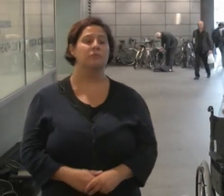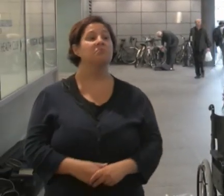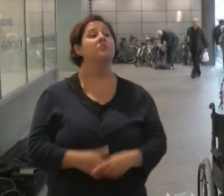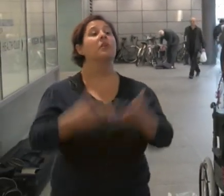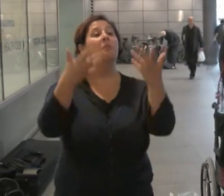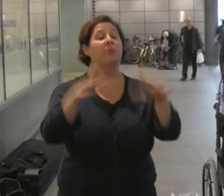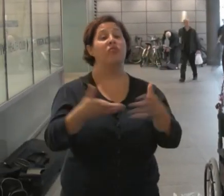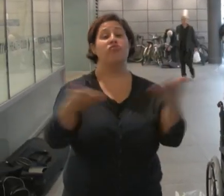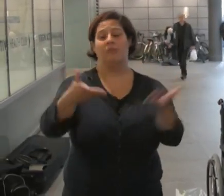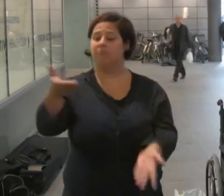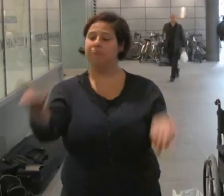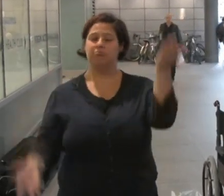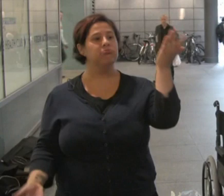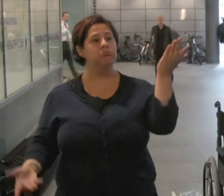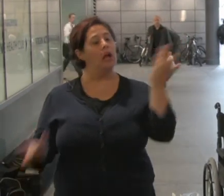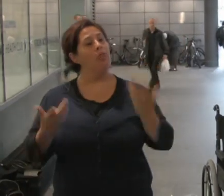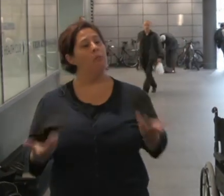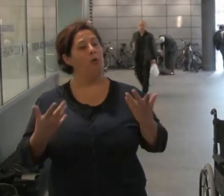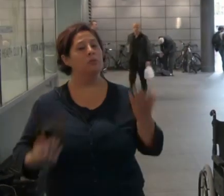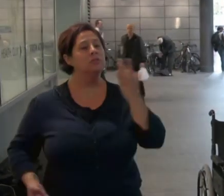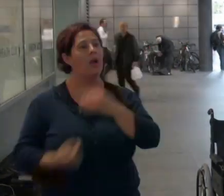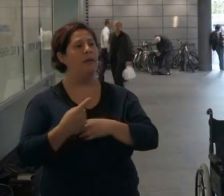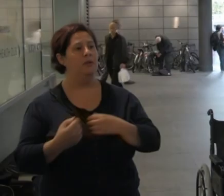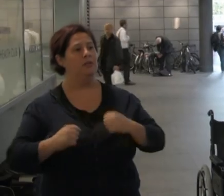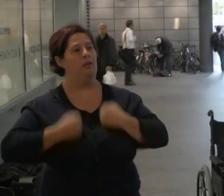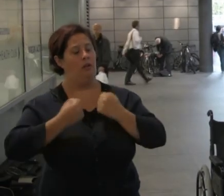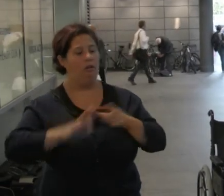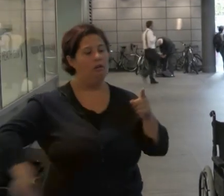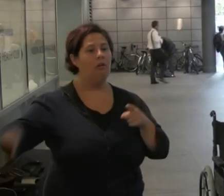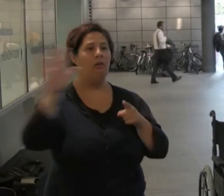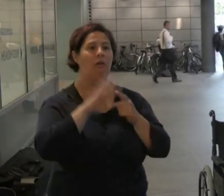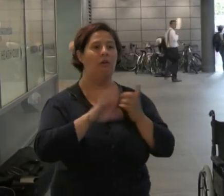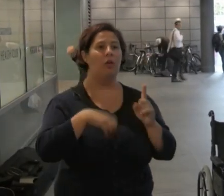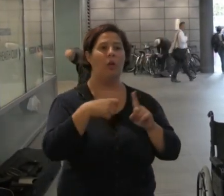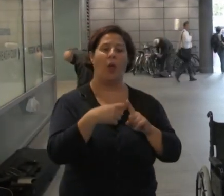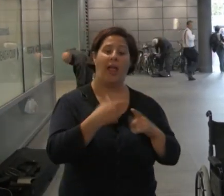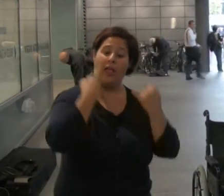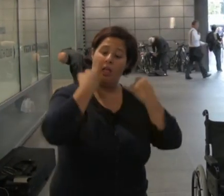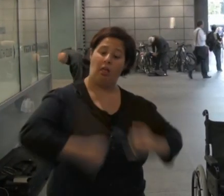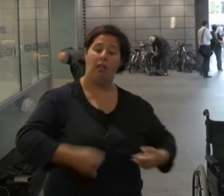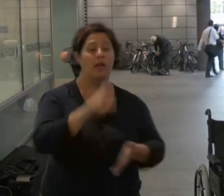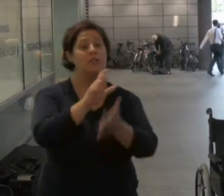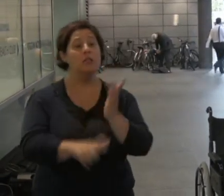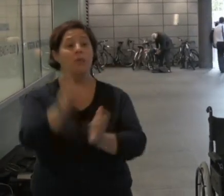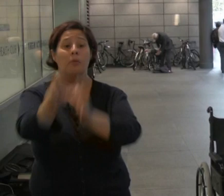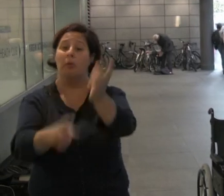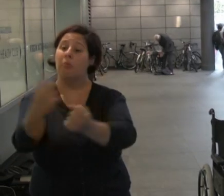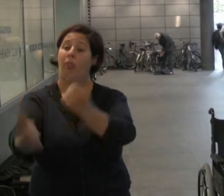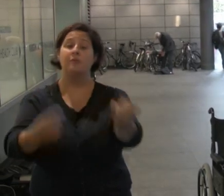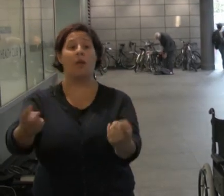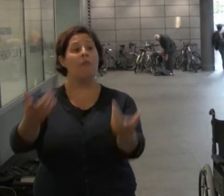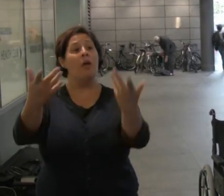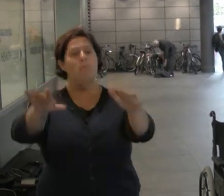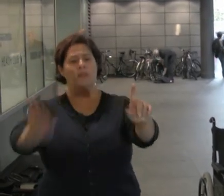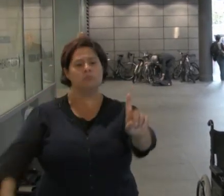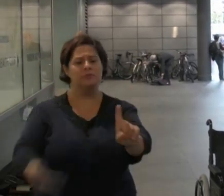There is a great injustice taking place in our land. Sick and disabled people are being